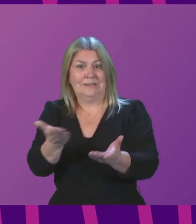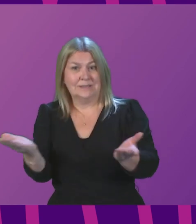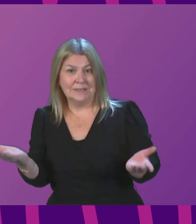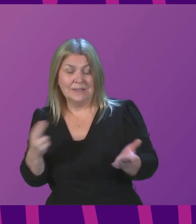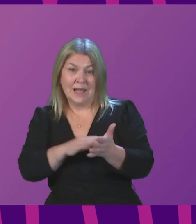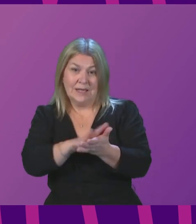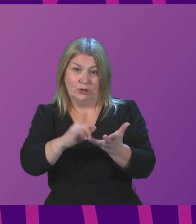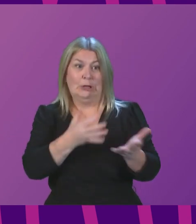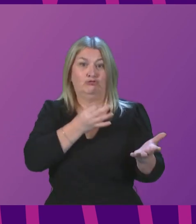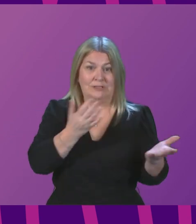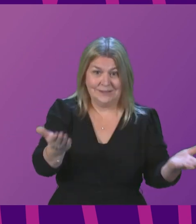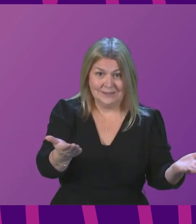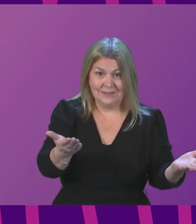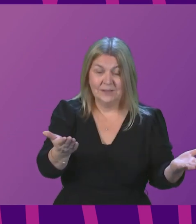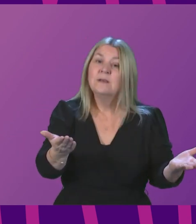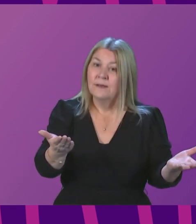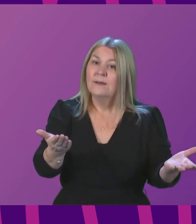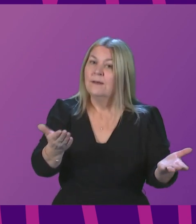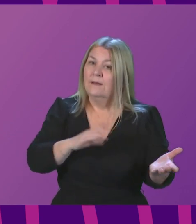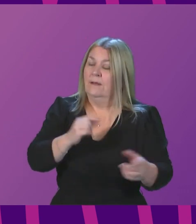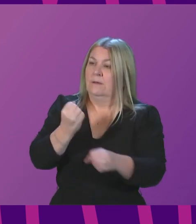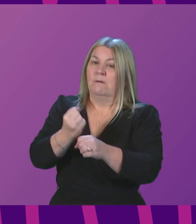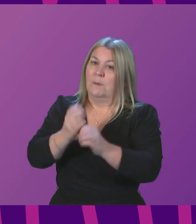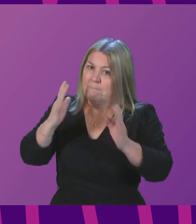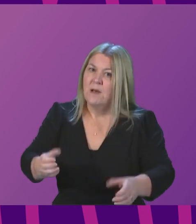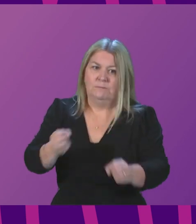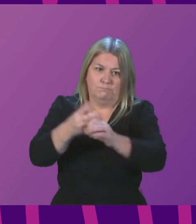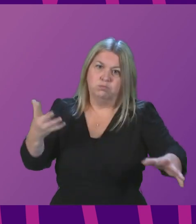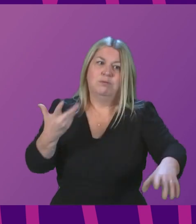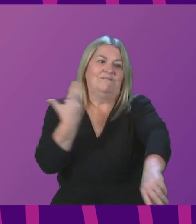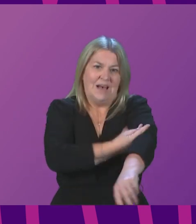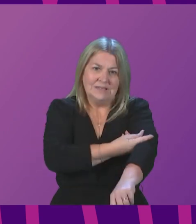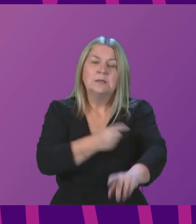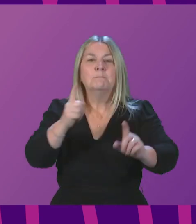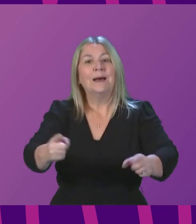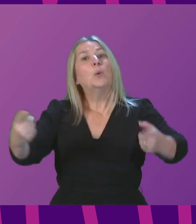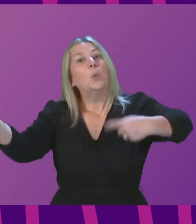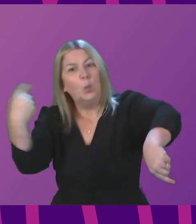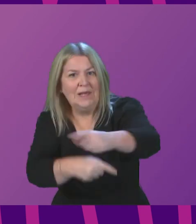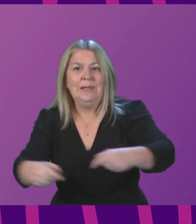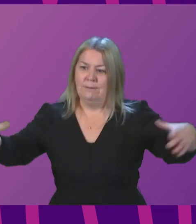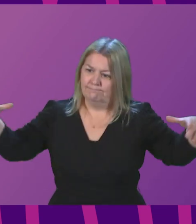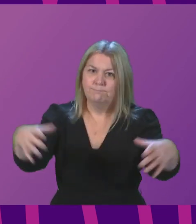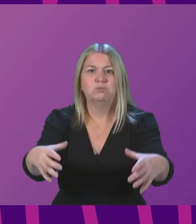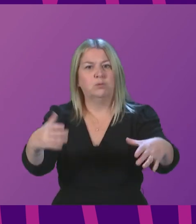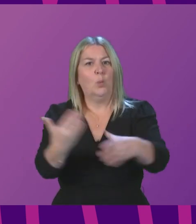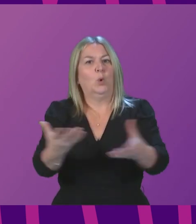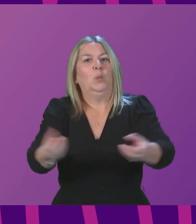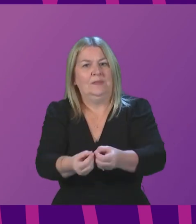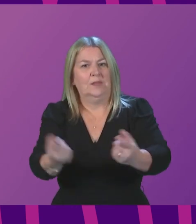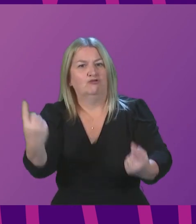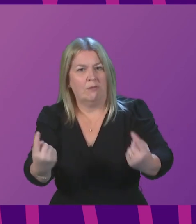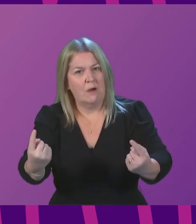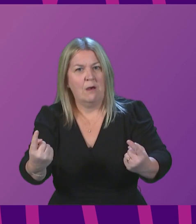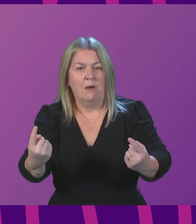is at risk. That's why, yes, the government's got to speed up vaccination, but all of us have to come together to do what is required to slow this down.